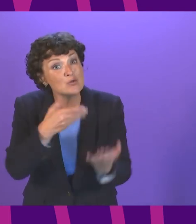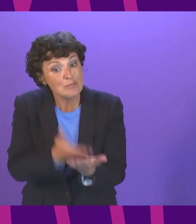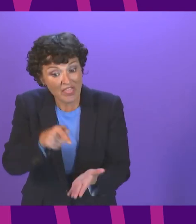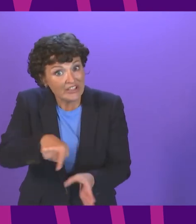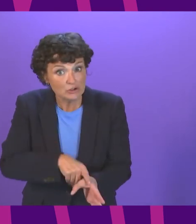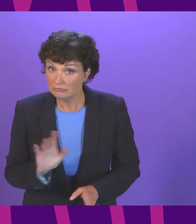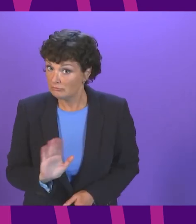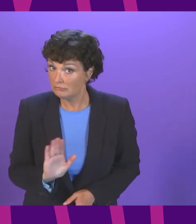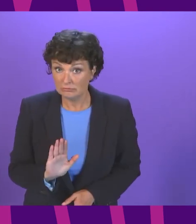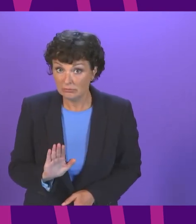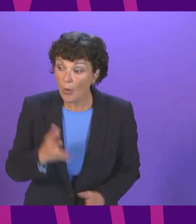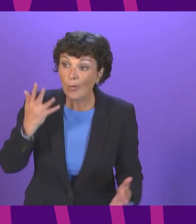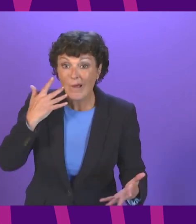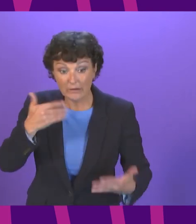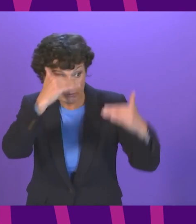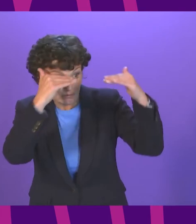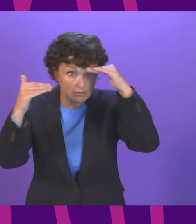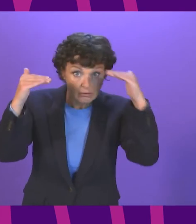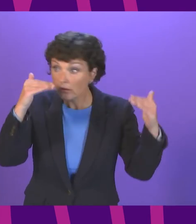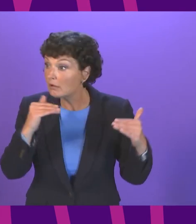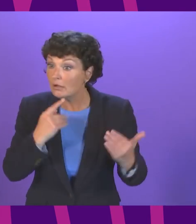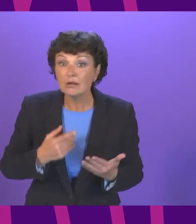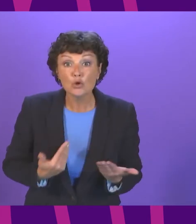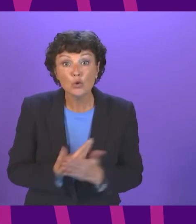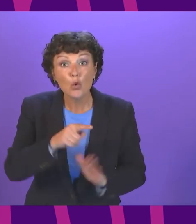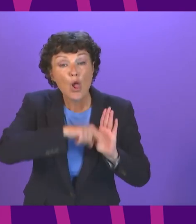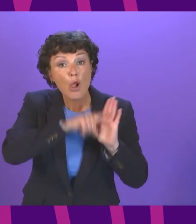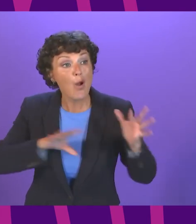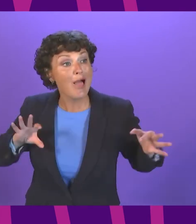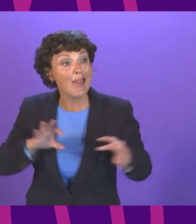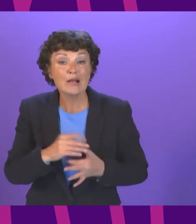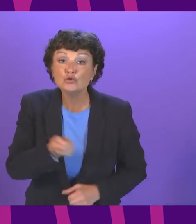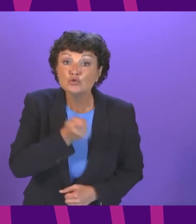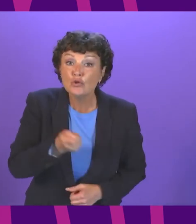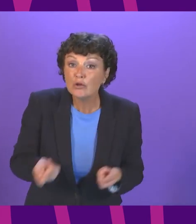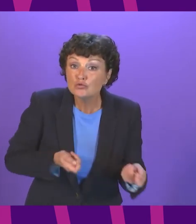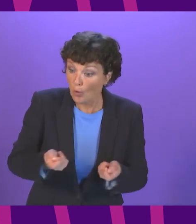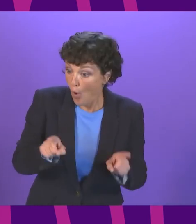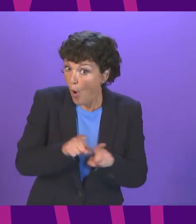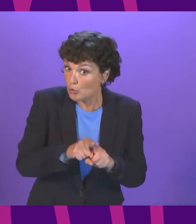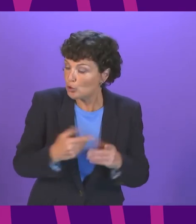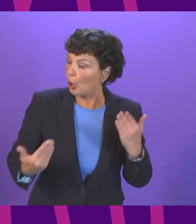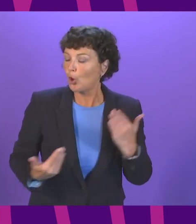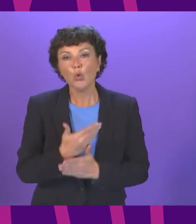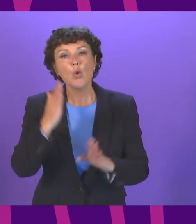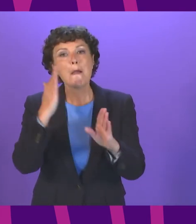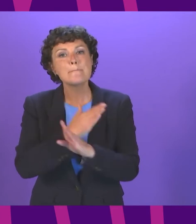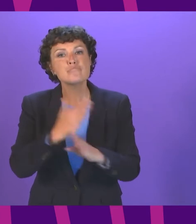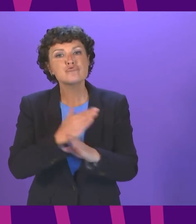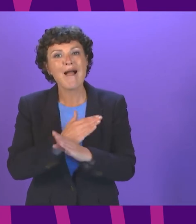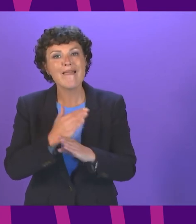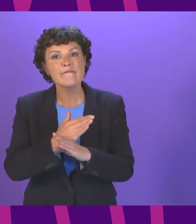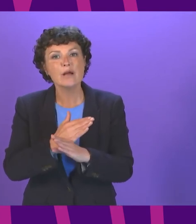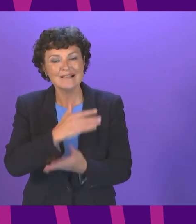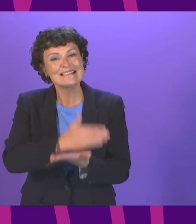we don't yet know when we will see legislation on rent controls and a new private rented sector regulator as the government ambition is